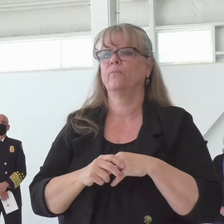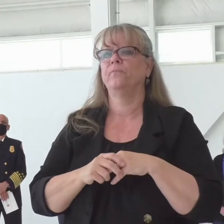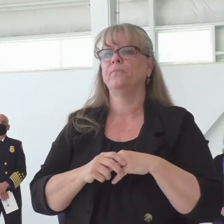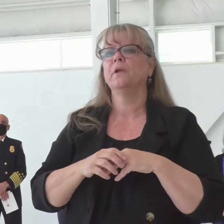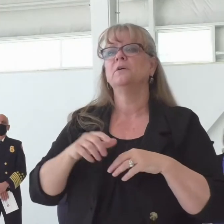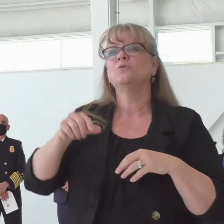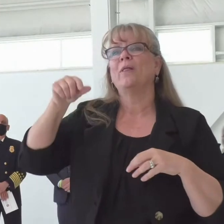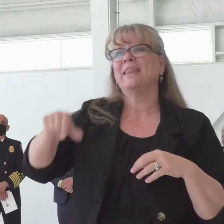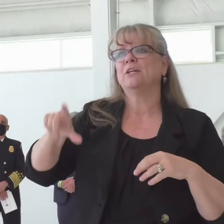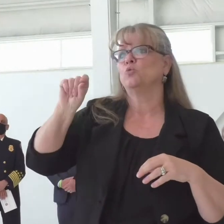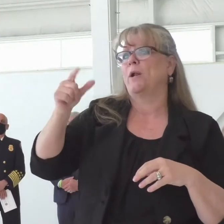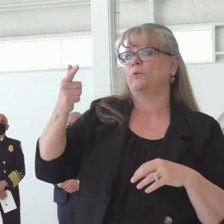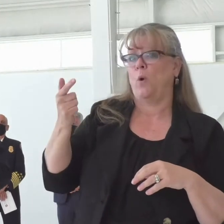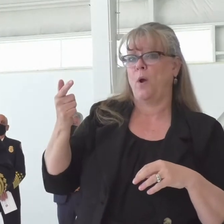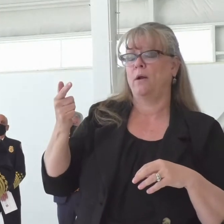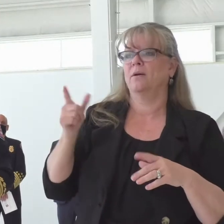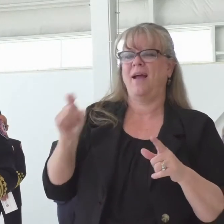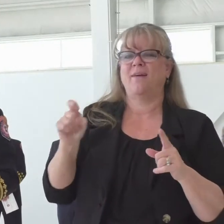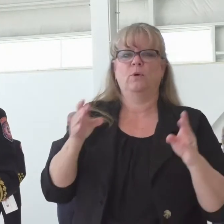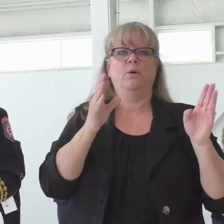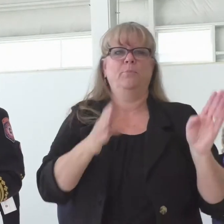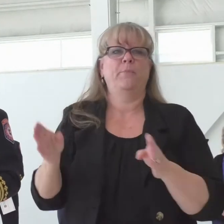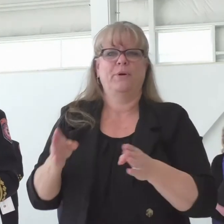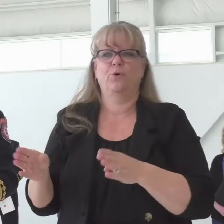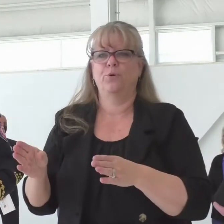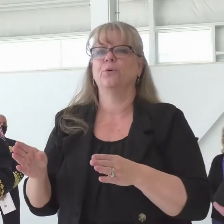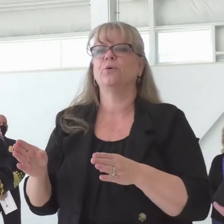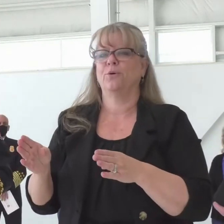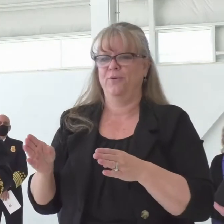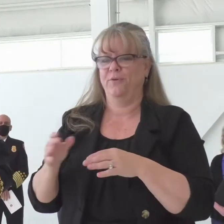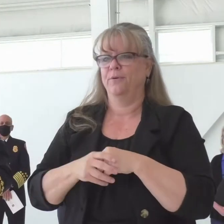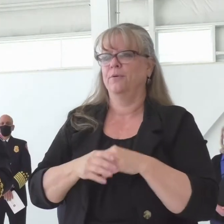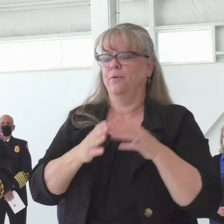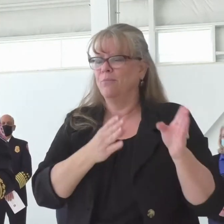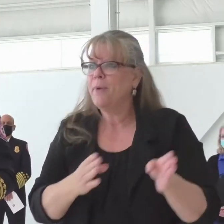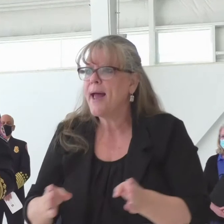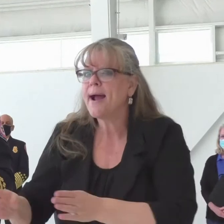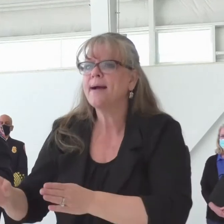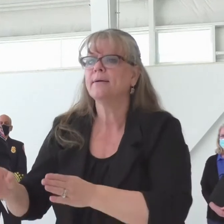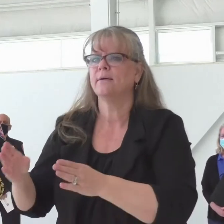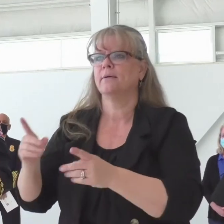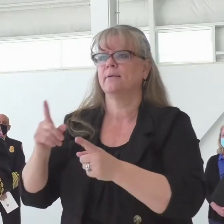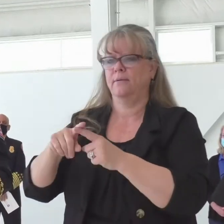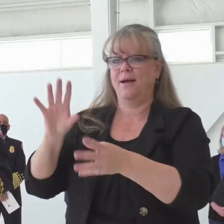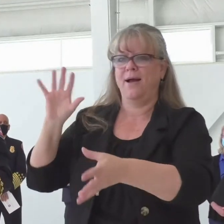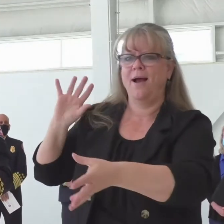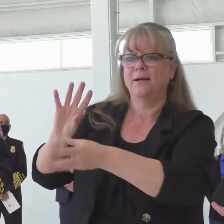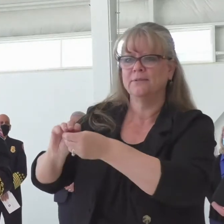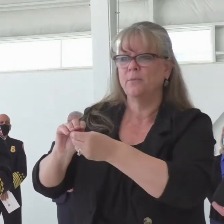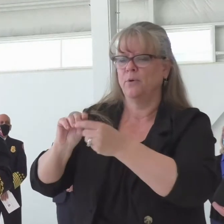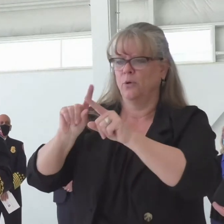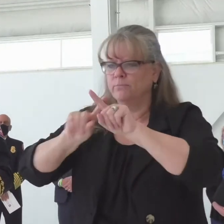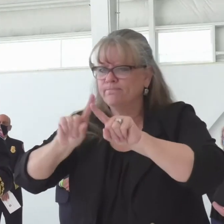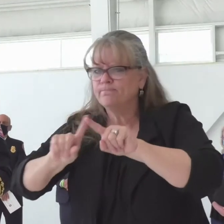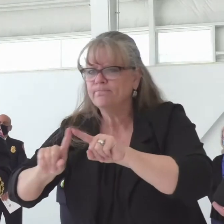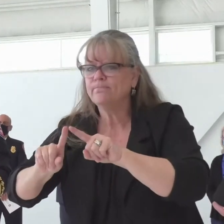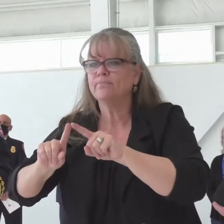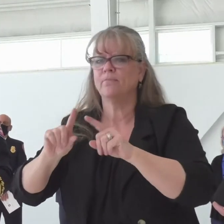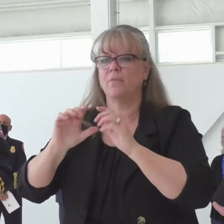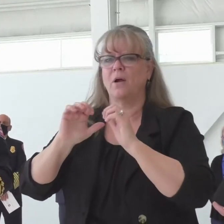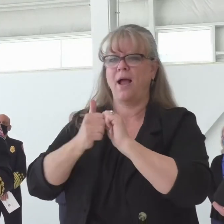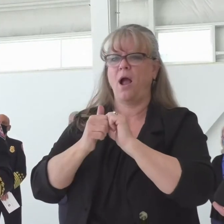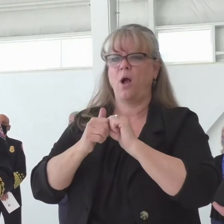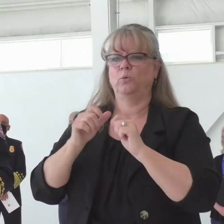outlines a holistic, comprehensive approach to wildfire management that includes suppression and response,